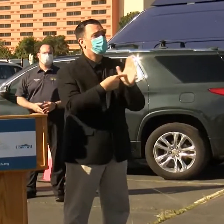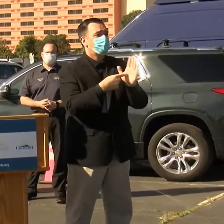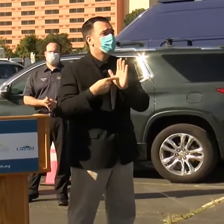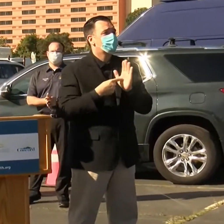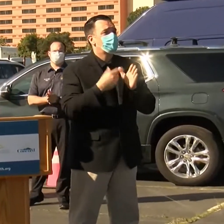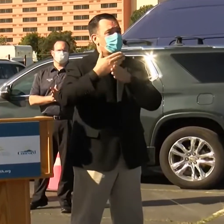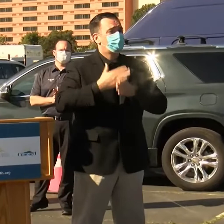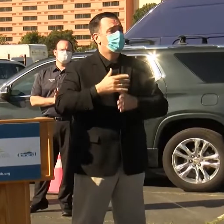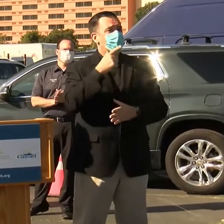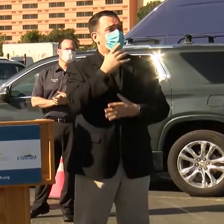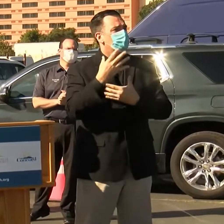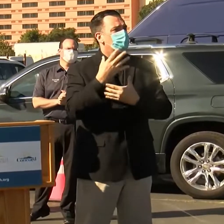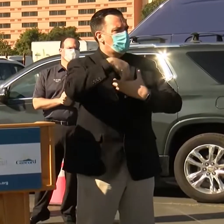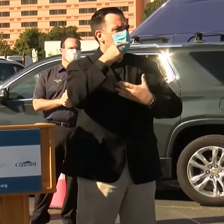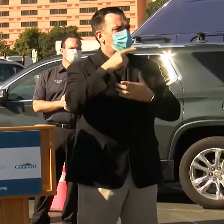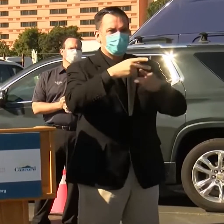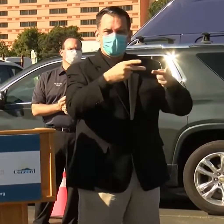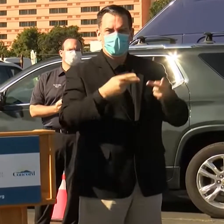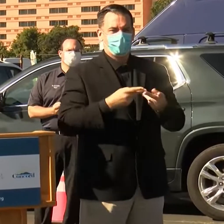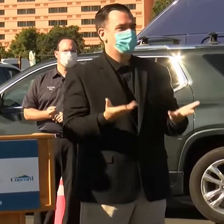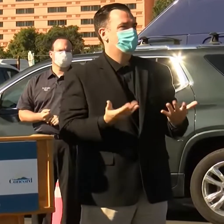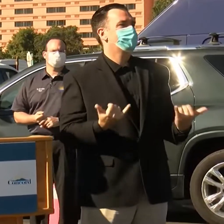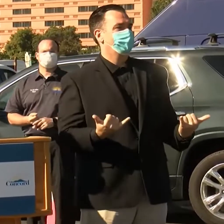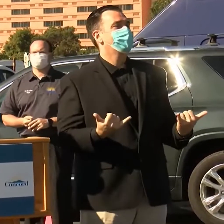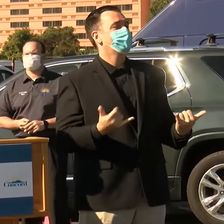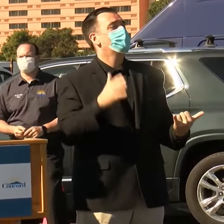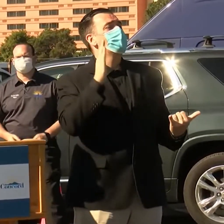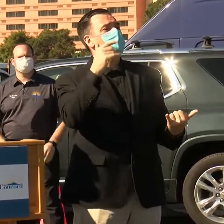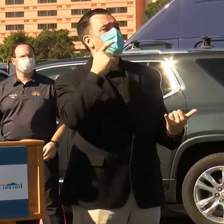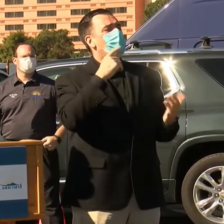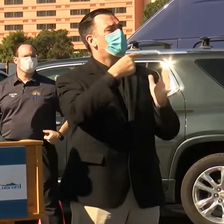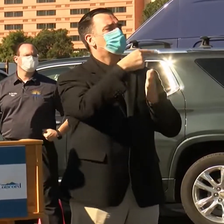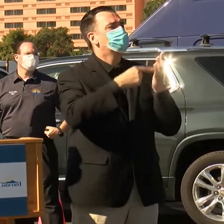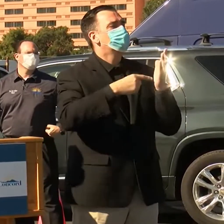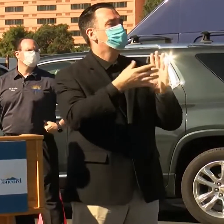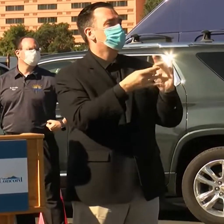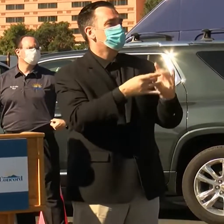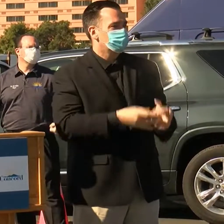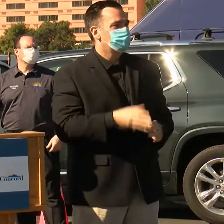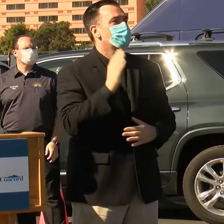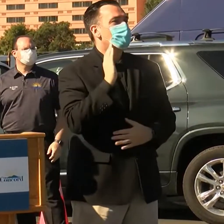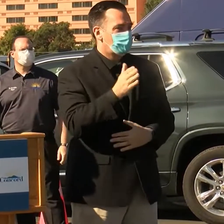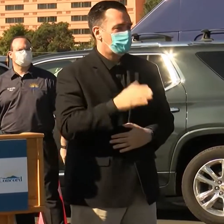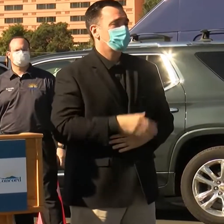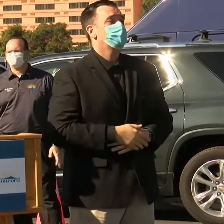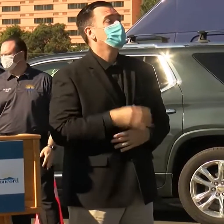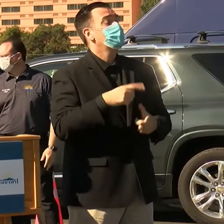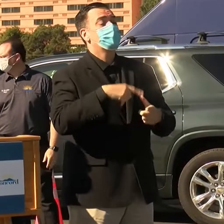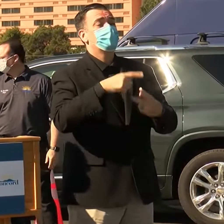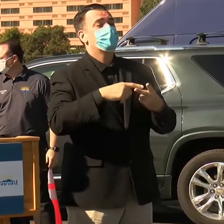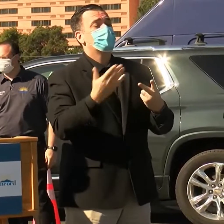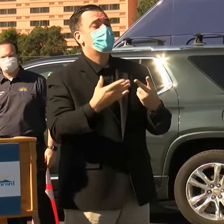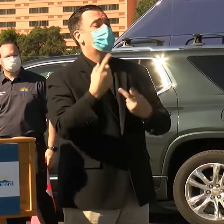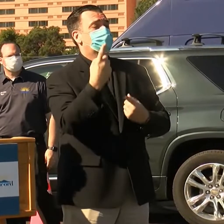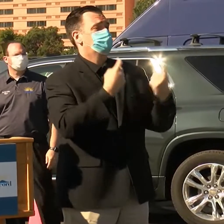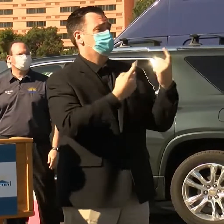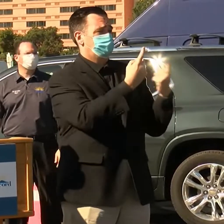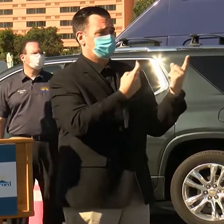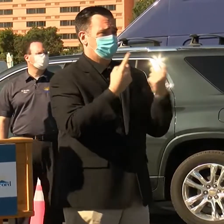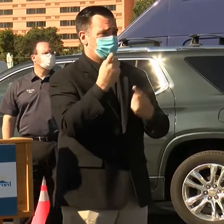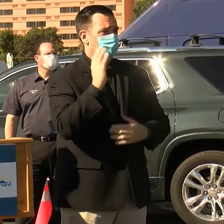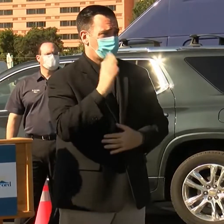partners that are an integral part of this location here today who are going to say some words and then we will take questions from you all.